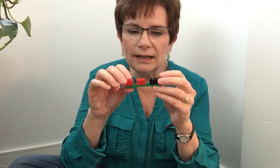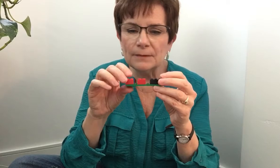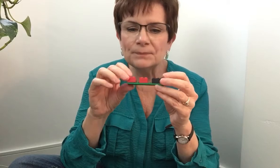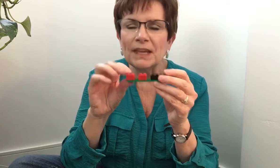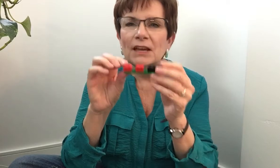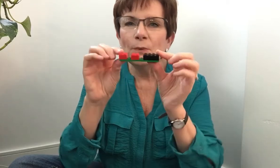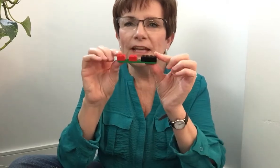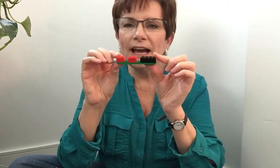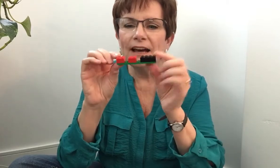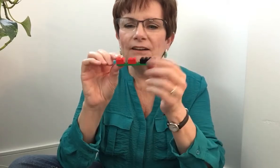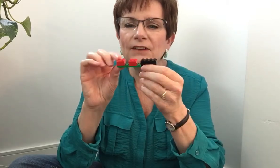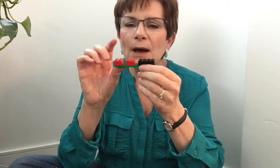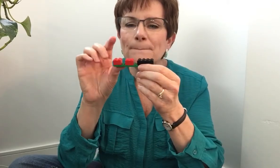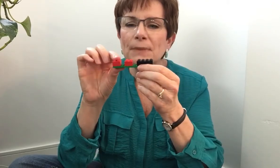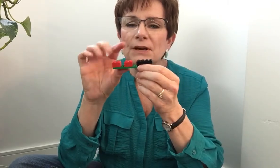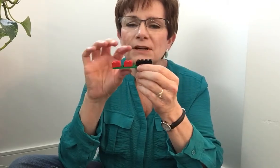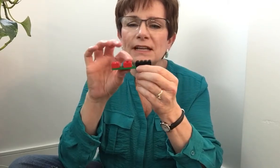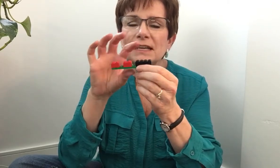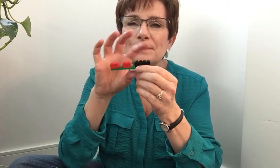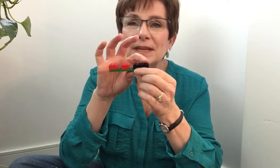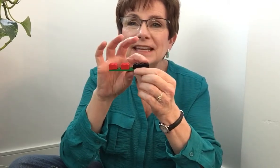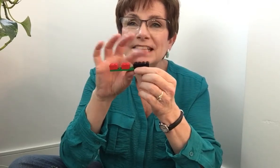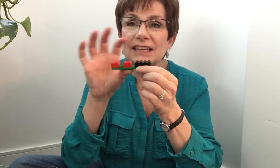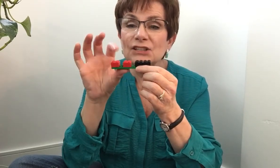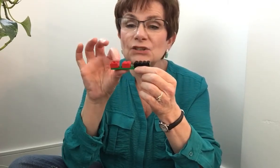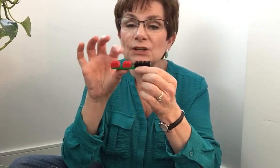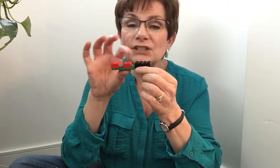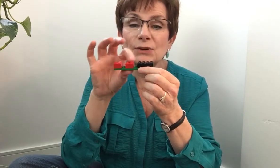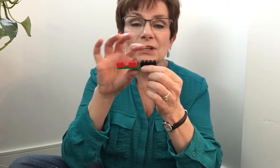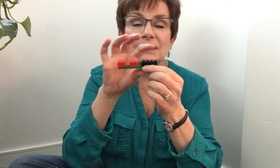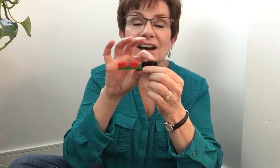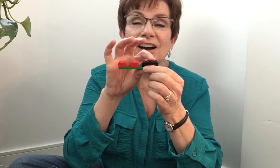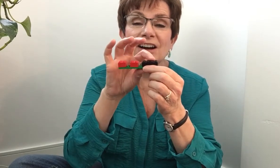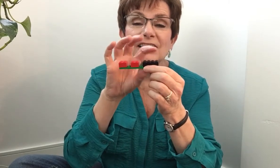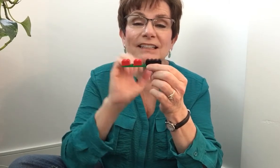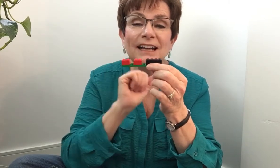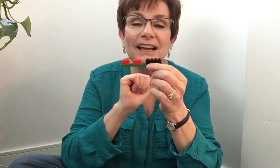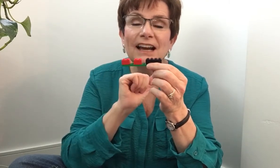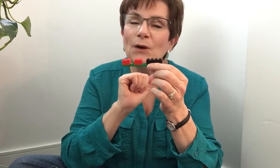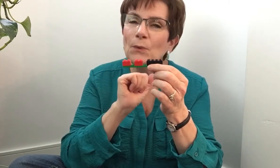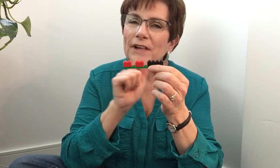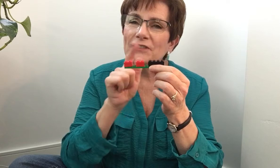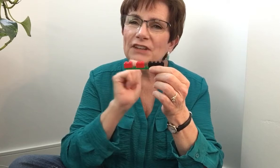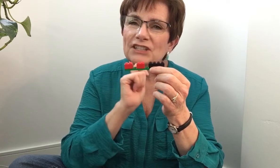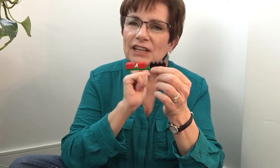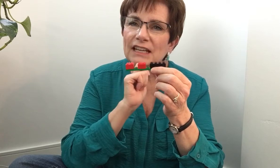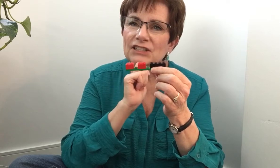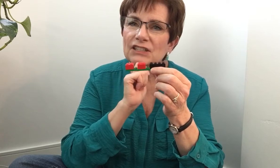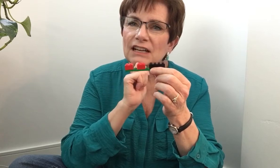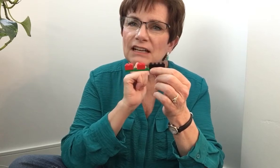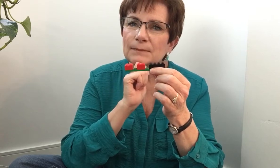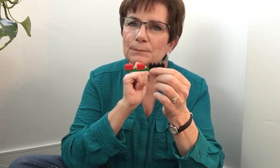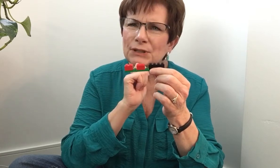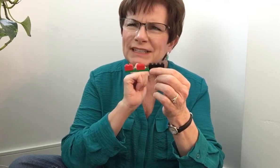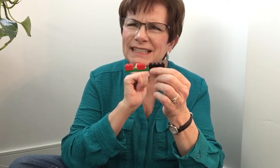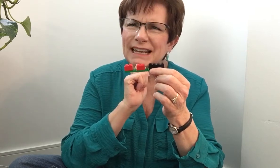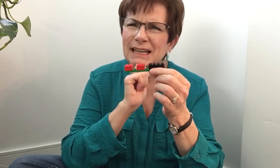huh? We have Bernie B, short, short, long. What if we changed Bernie's name?